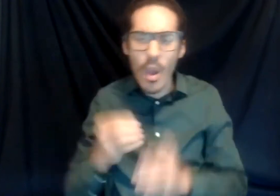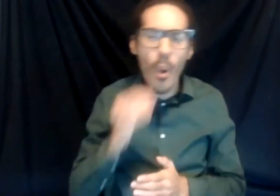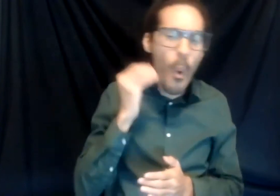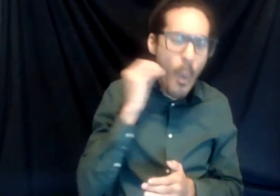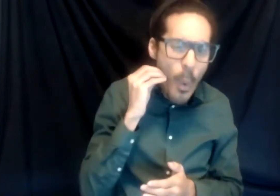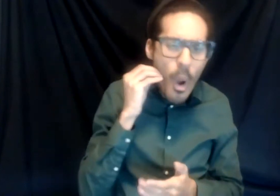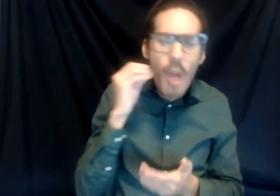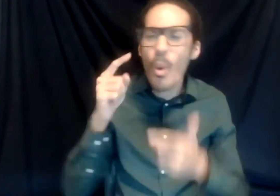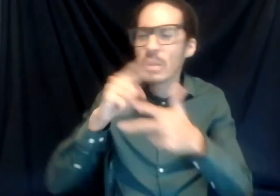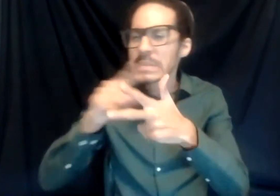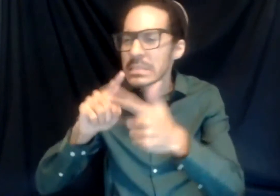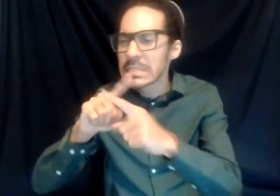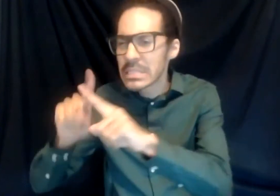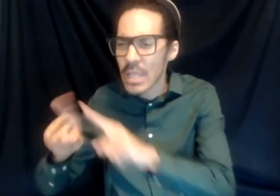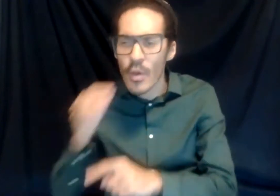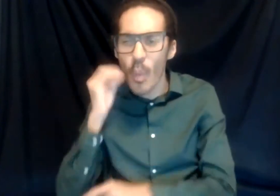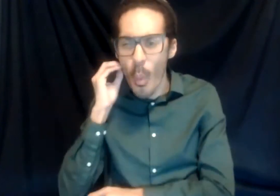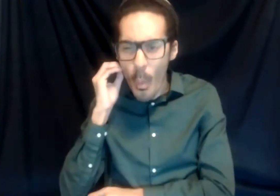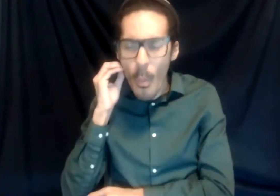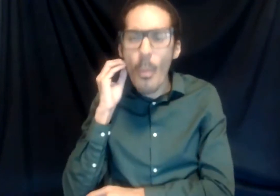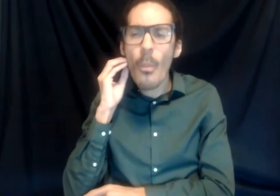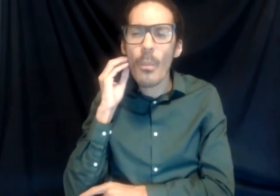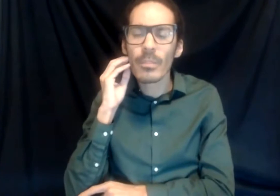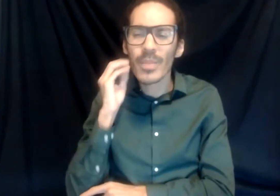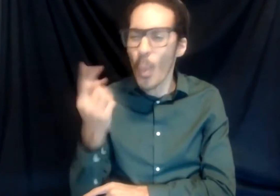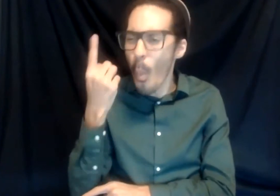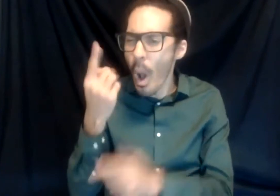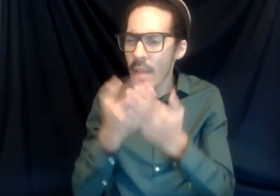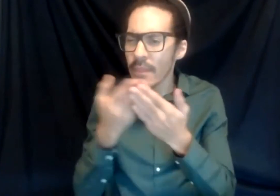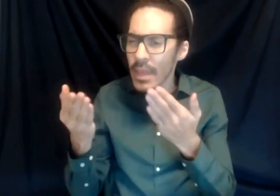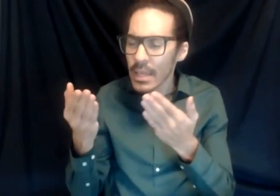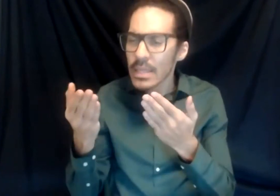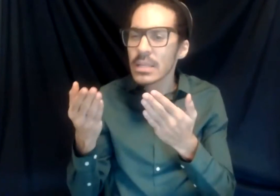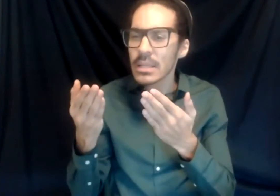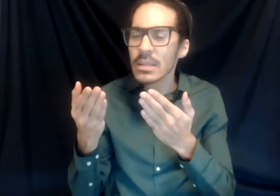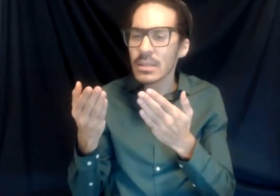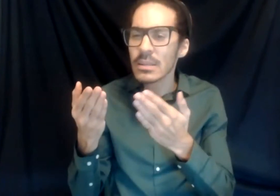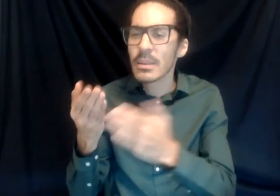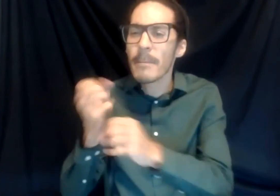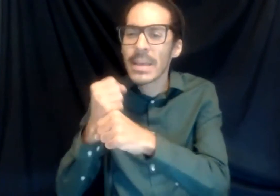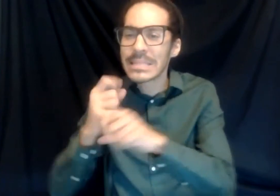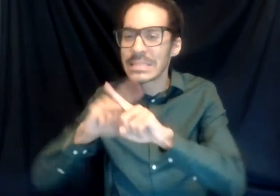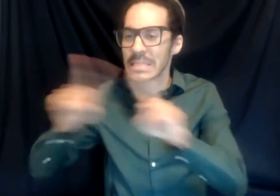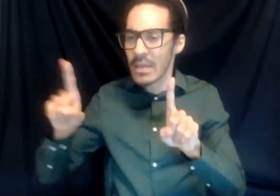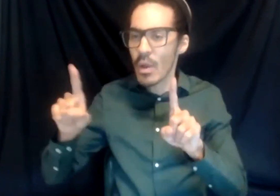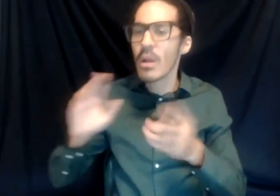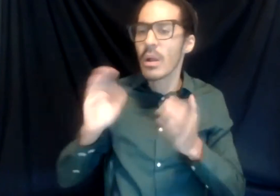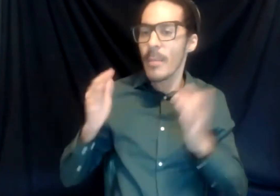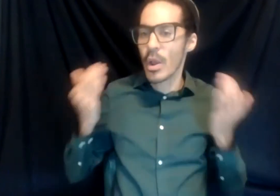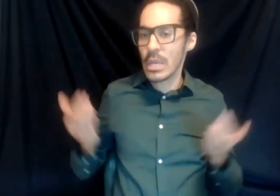of those homes that makes that different than RIT? Or what, you know, as you compare those different settings,